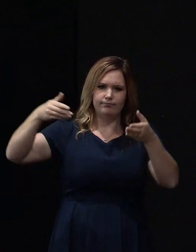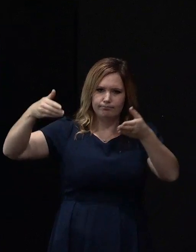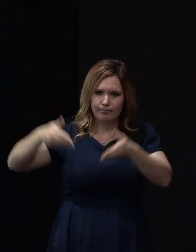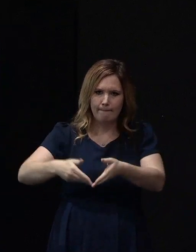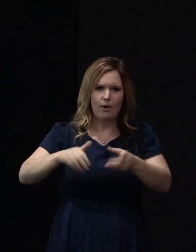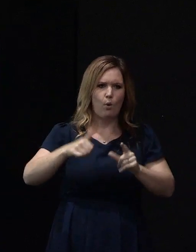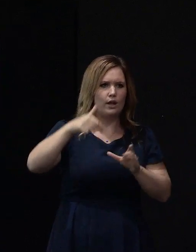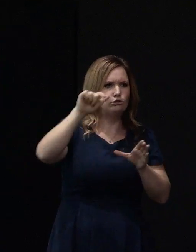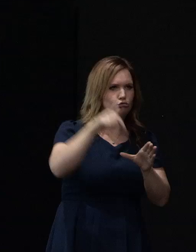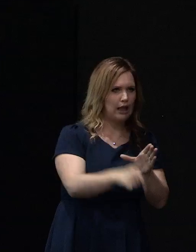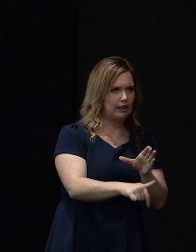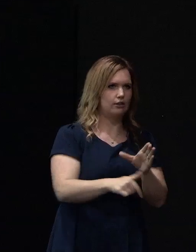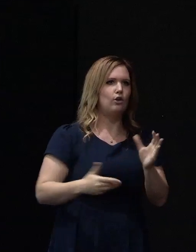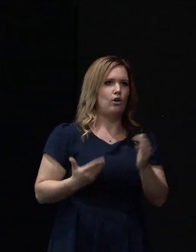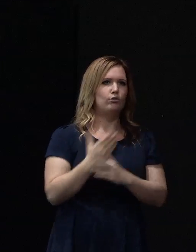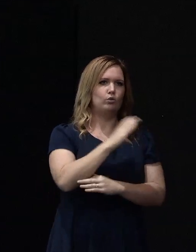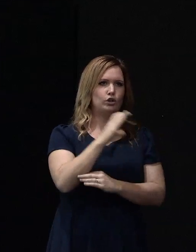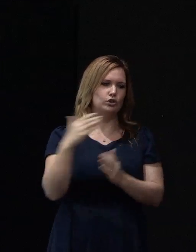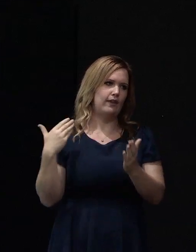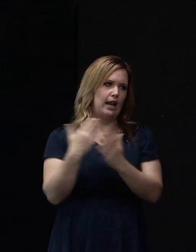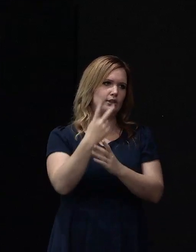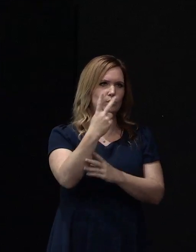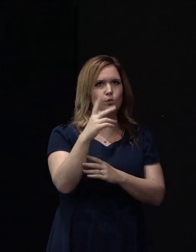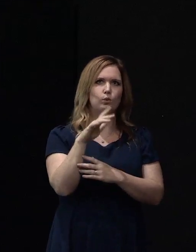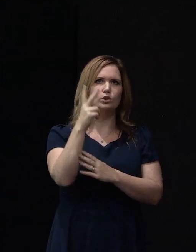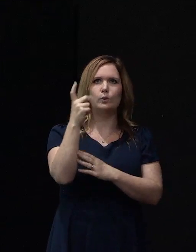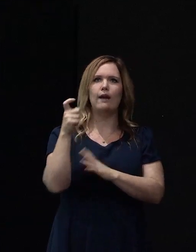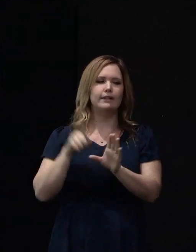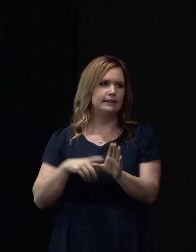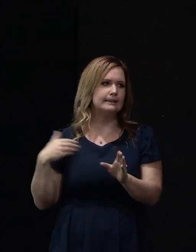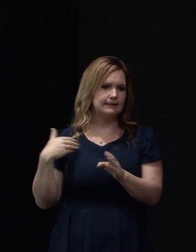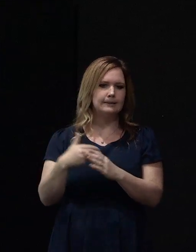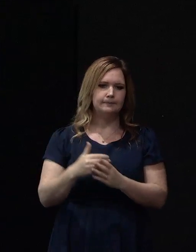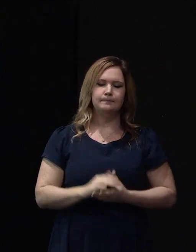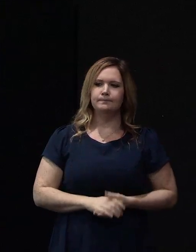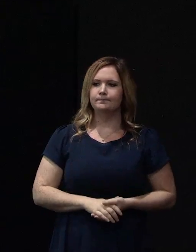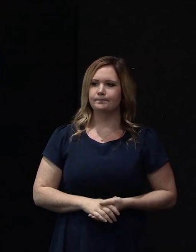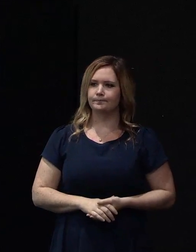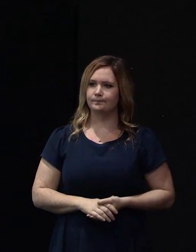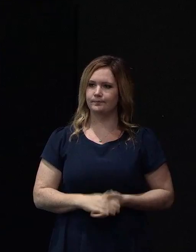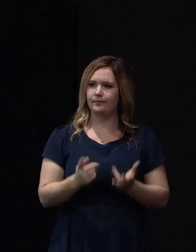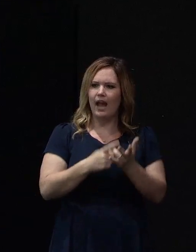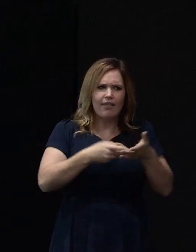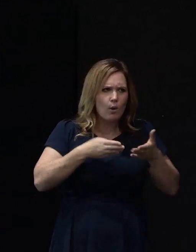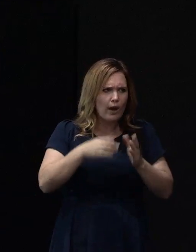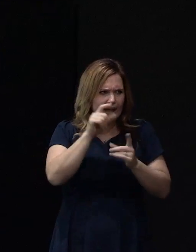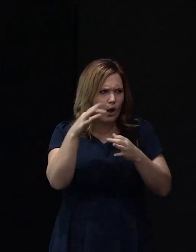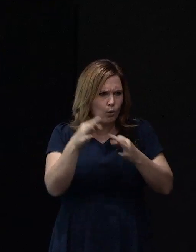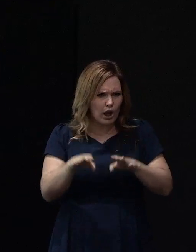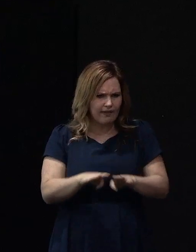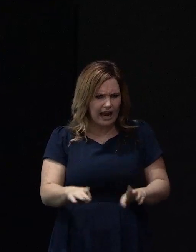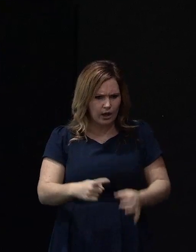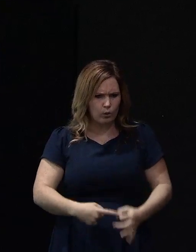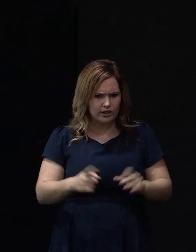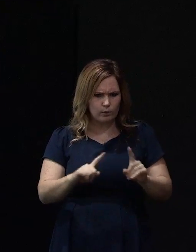CPTs around the city in the last sort of two to two and a half years. Other techniques are more kind of hand-based,